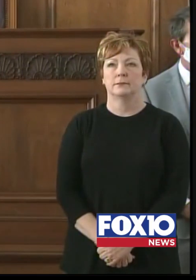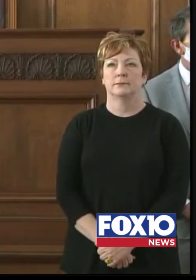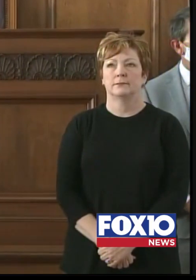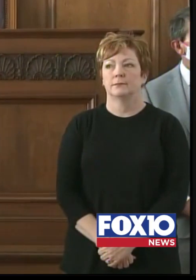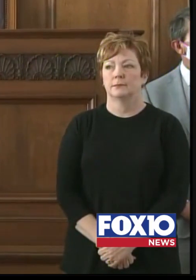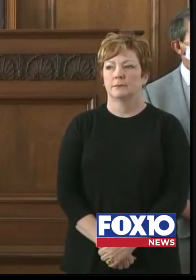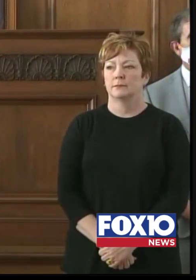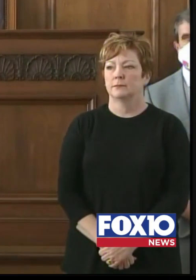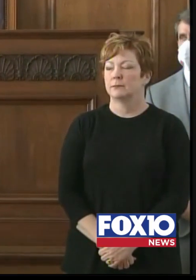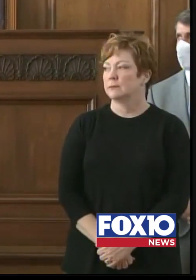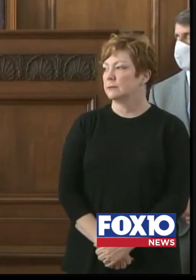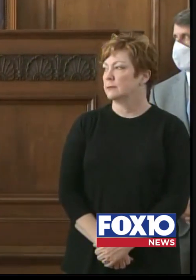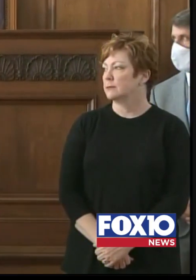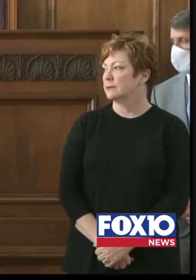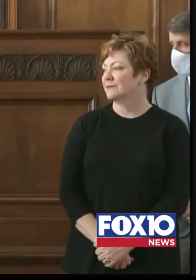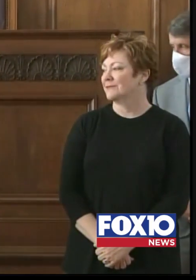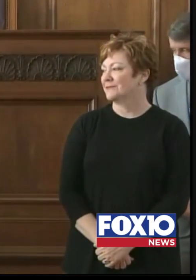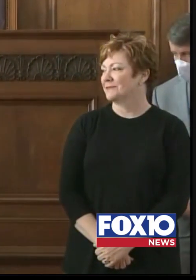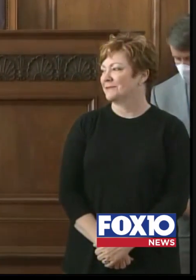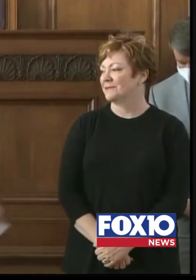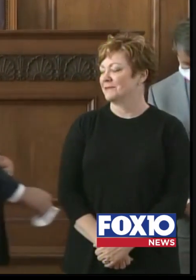I've got to put my toys away